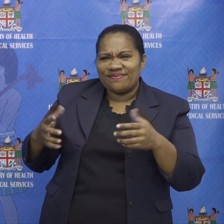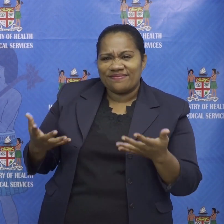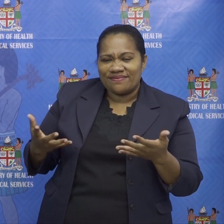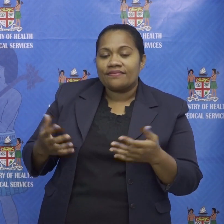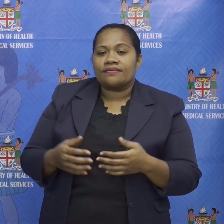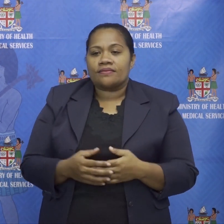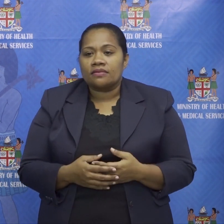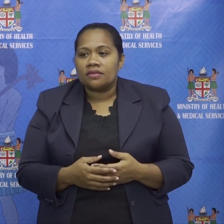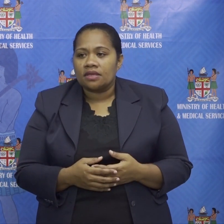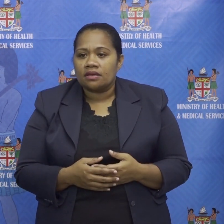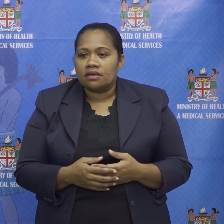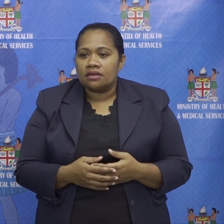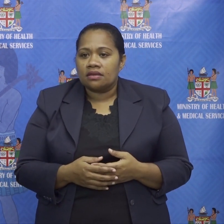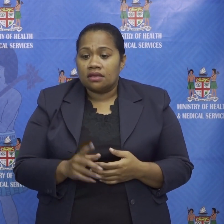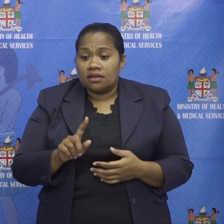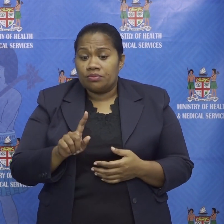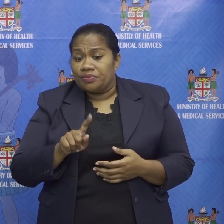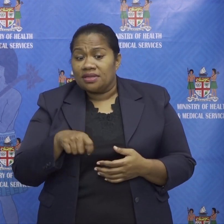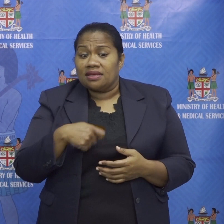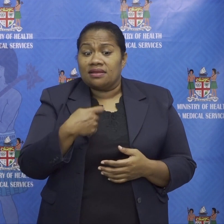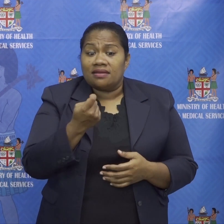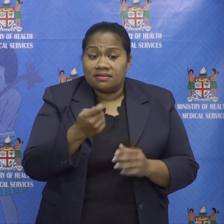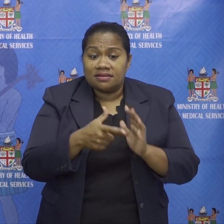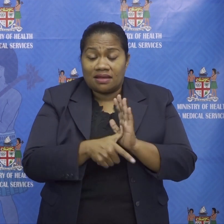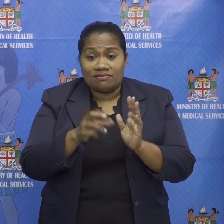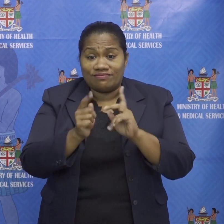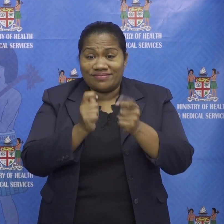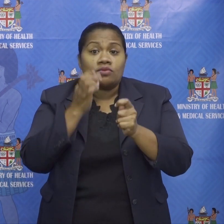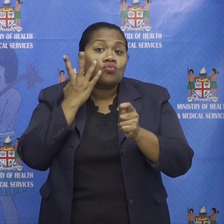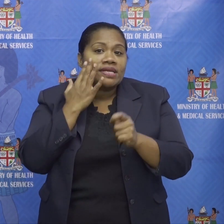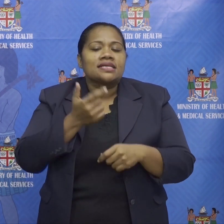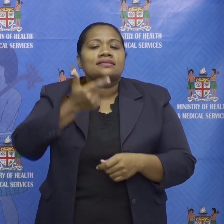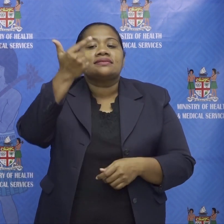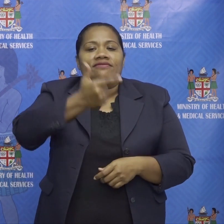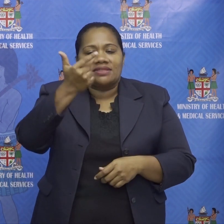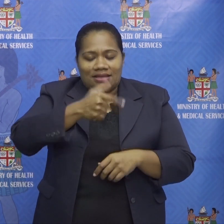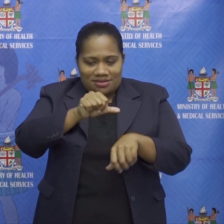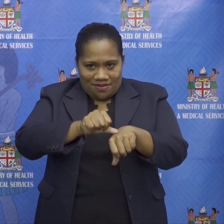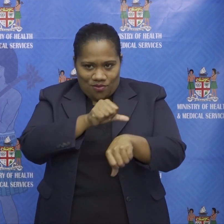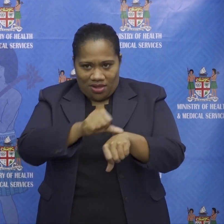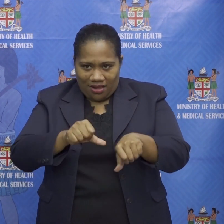the next time he was due for testing was on the 17th of april